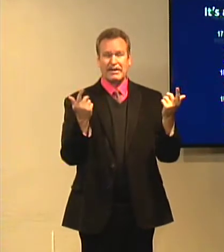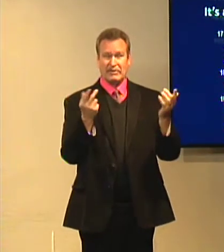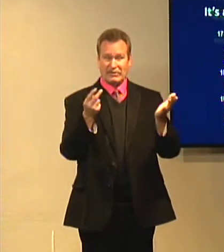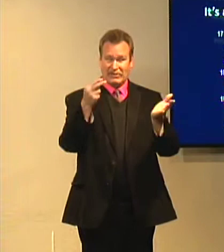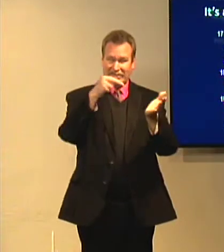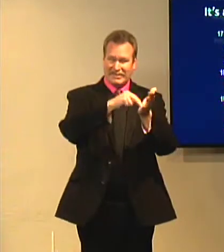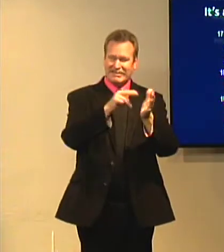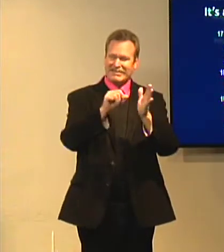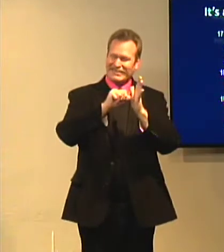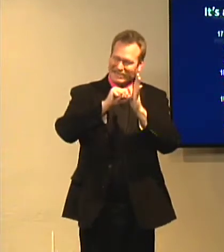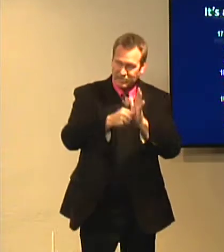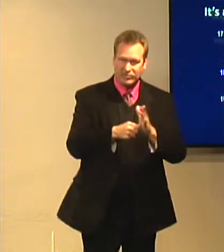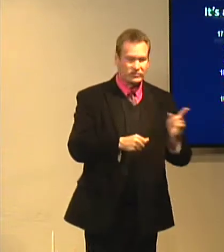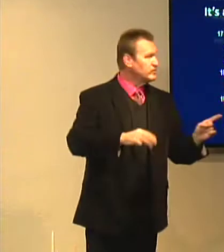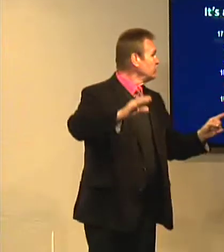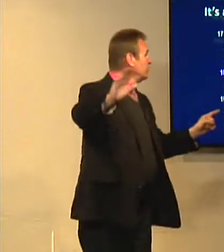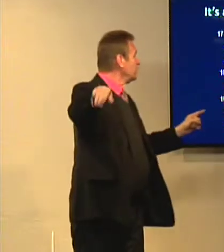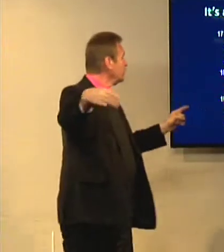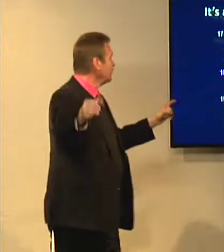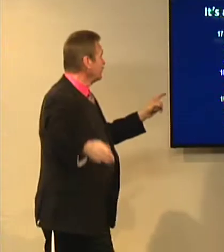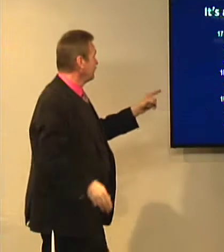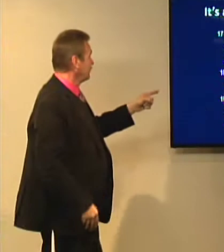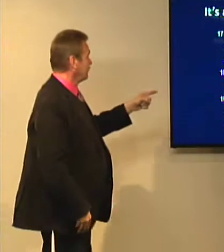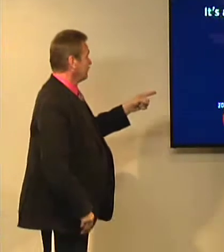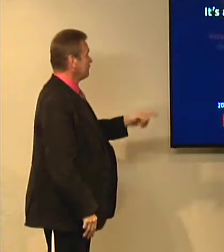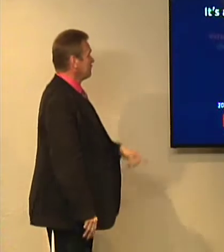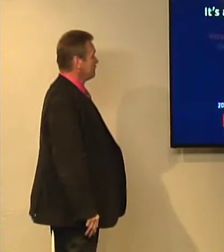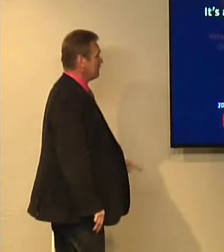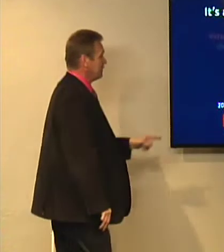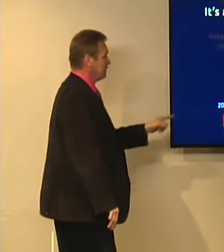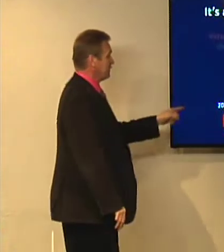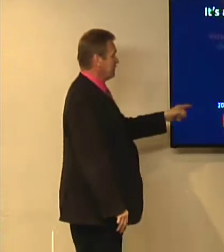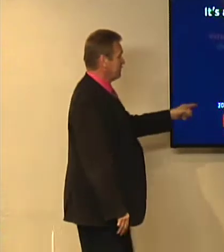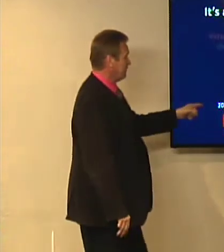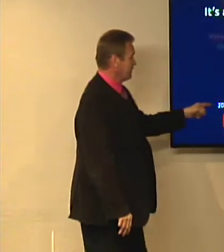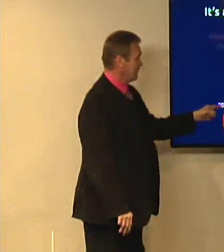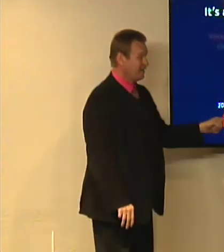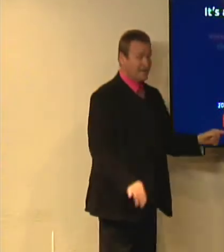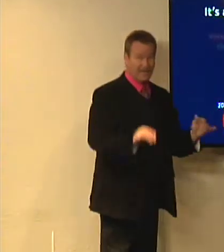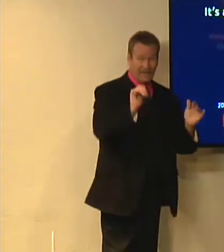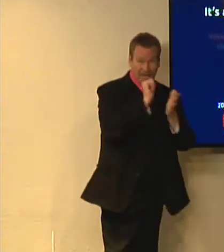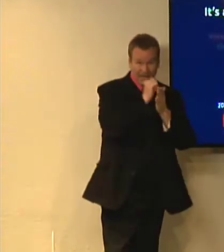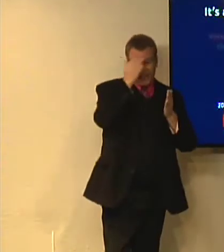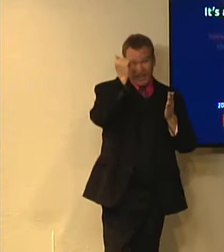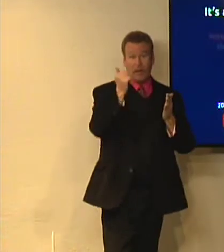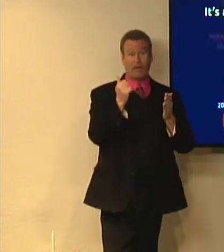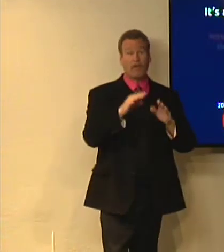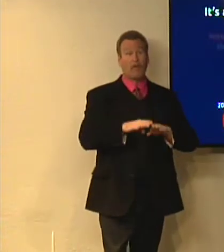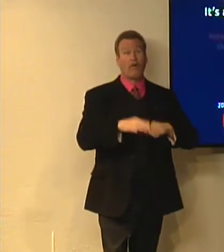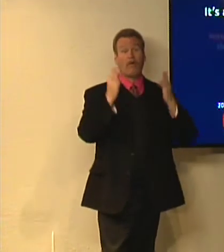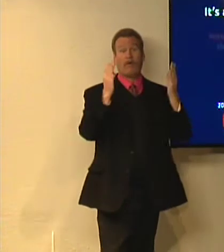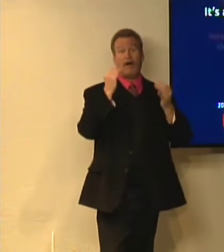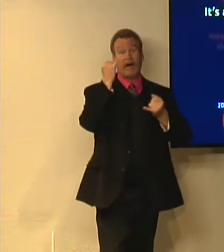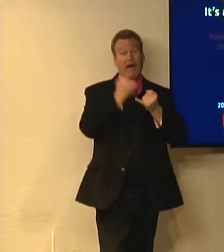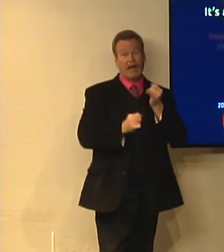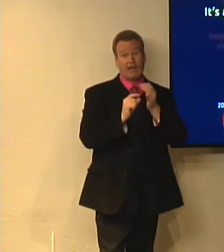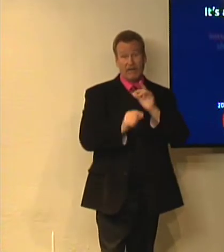if Christ was not raised, he says, we are to be pitied more than all men. And then, he goes on to explain the